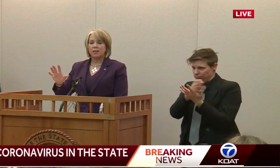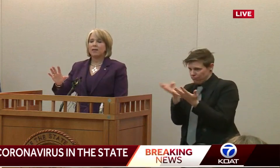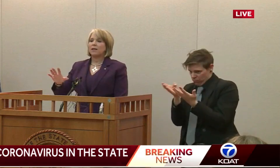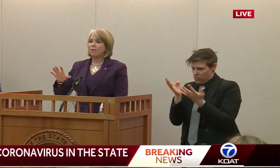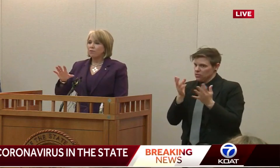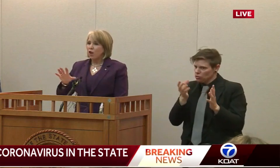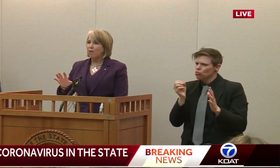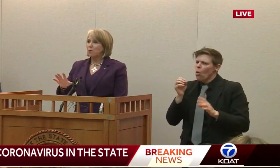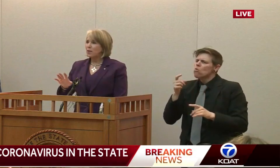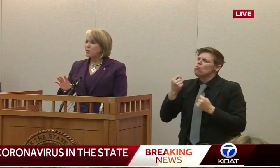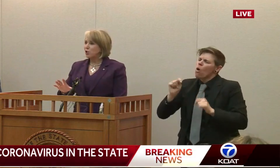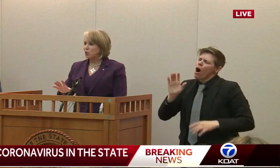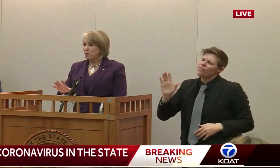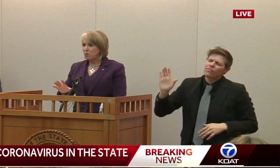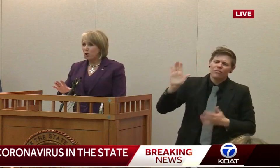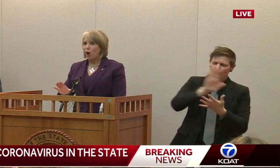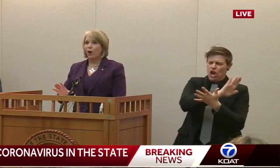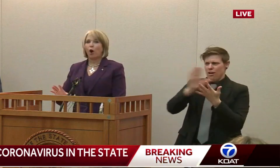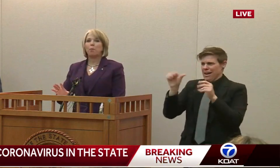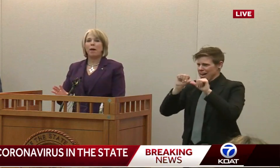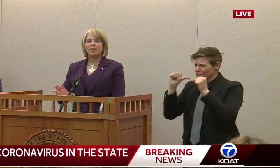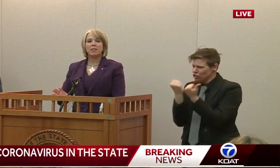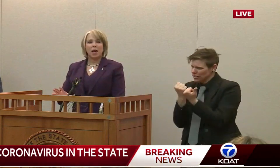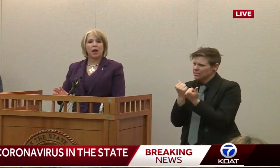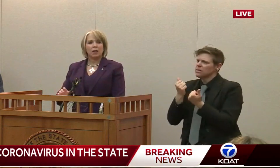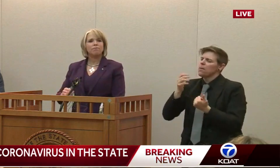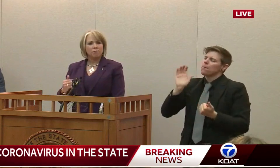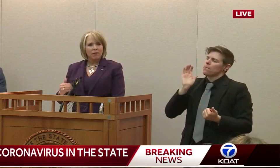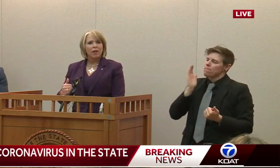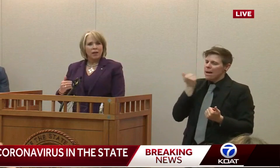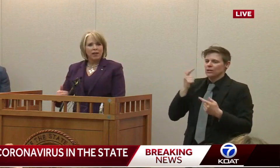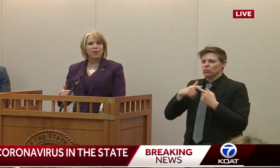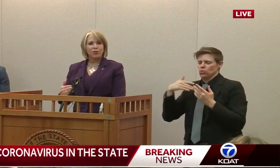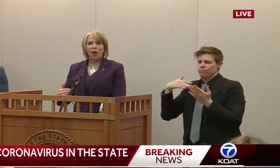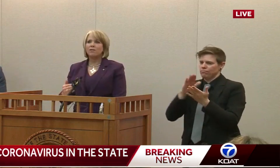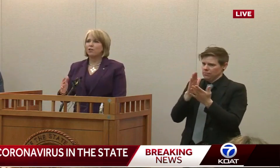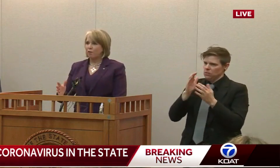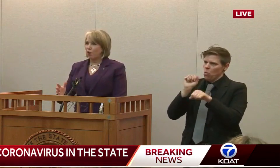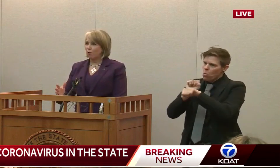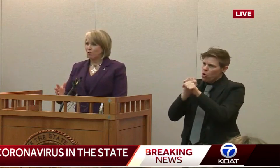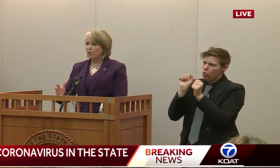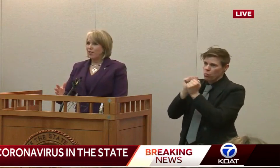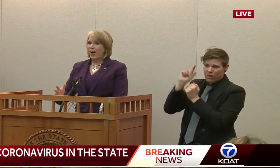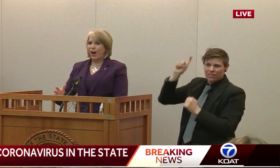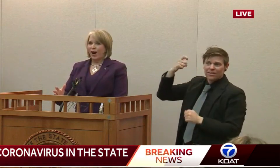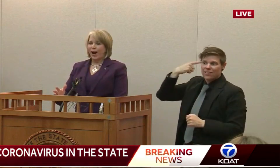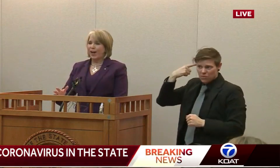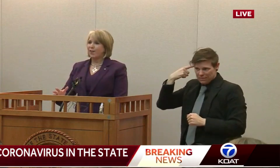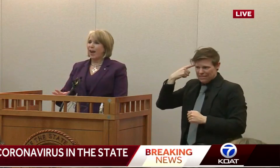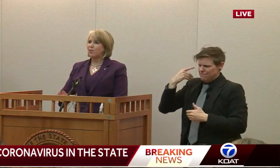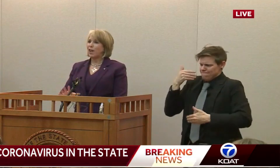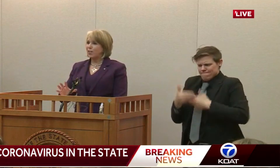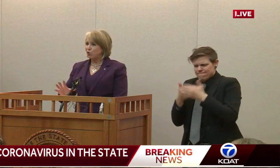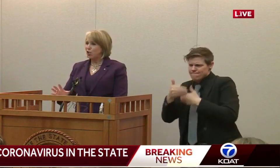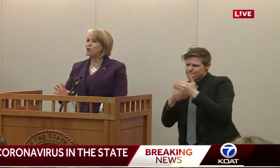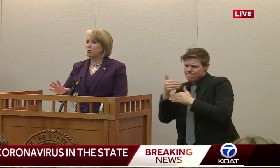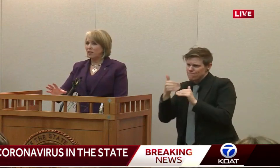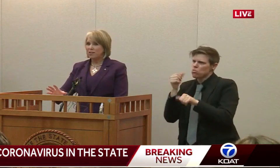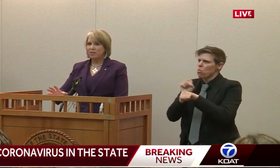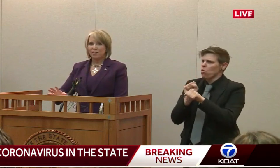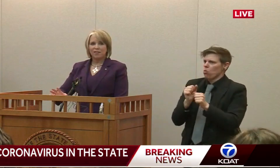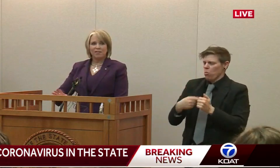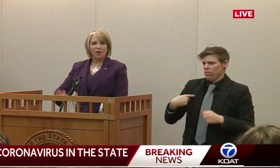government systems on our best day is difficult. And as a